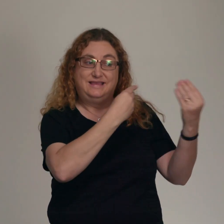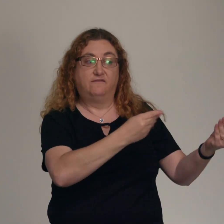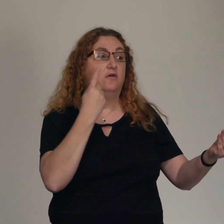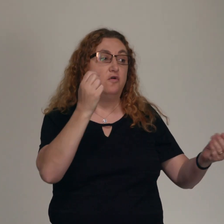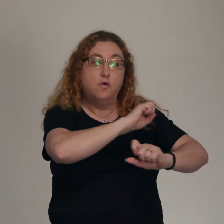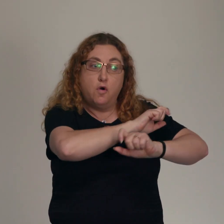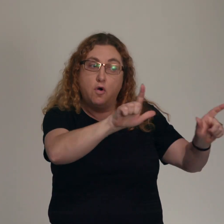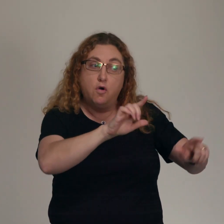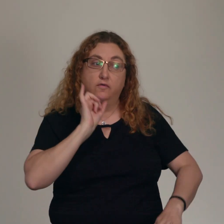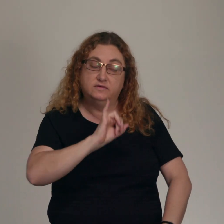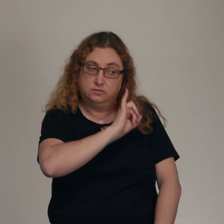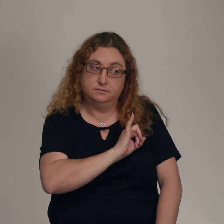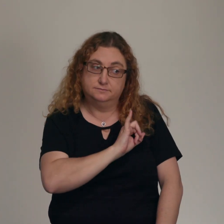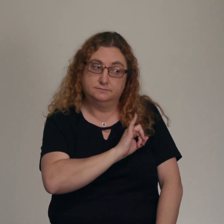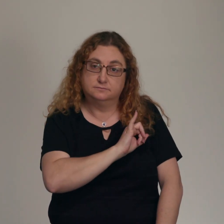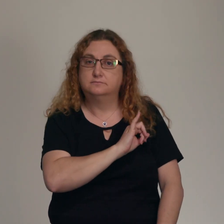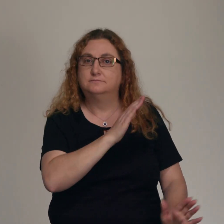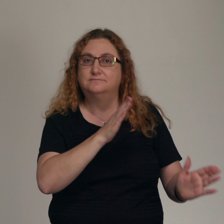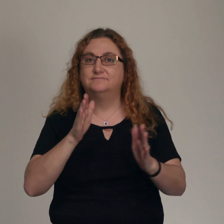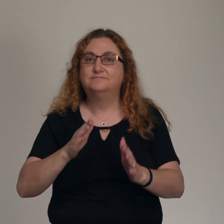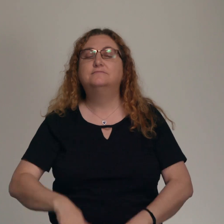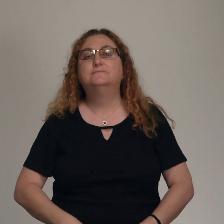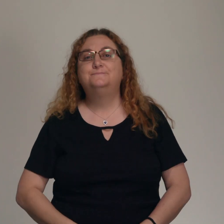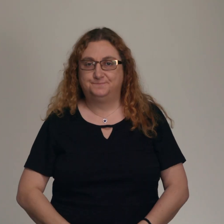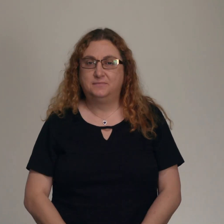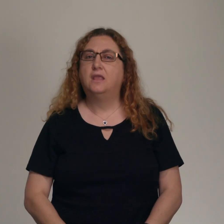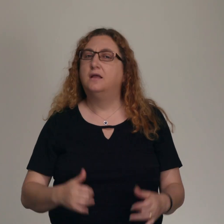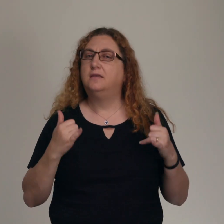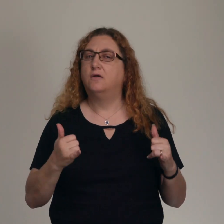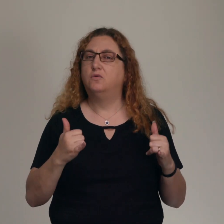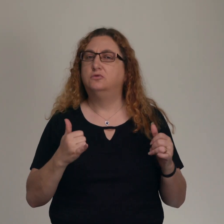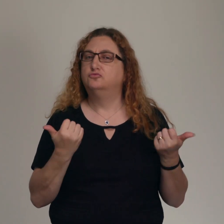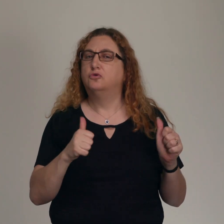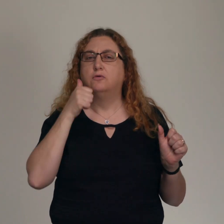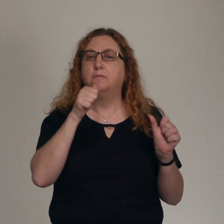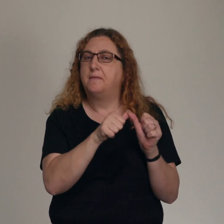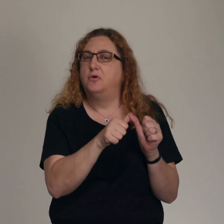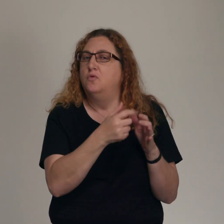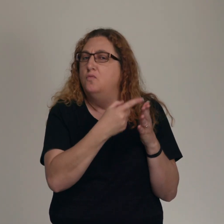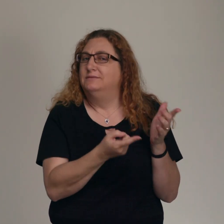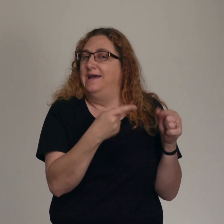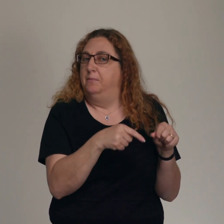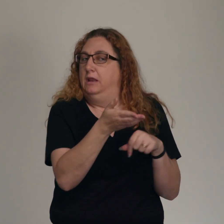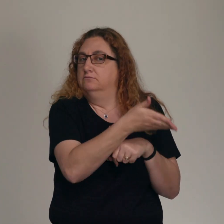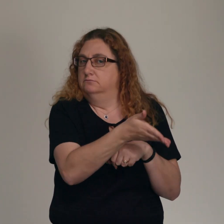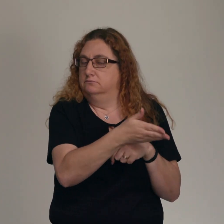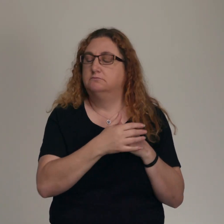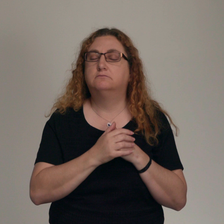Israel. So let's remember this scene a little bit. Let's jog our memory about what Malachi is referring to. The people